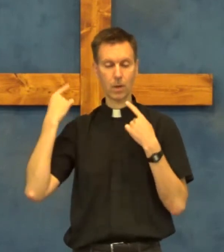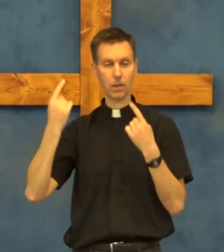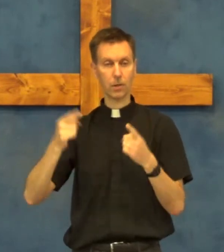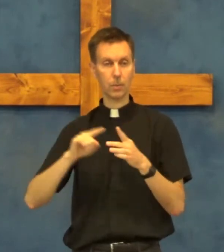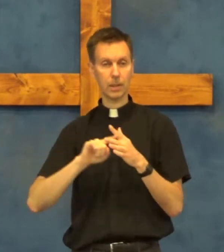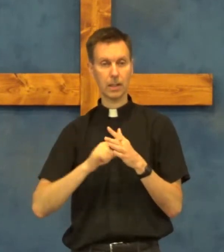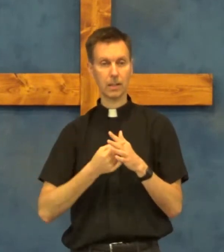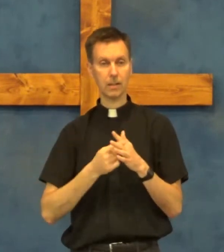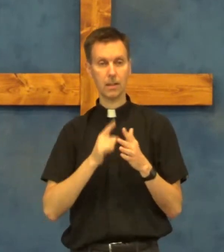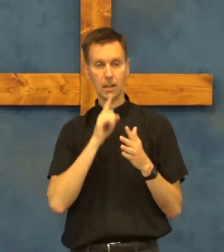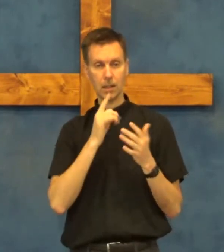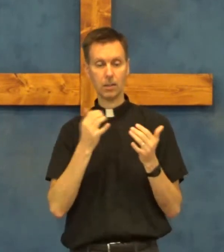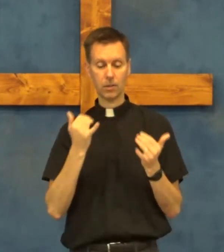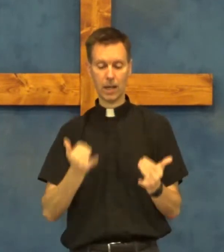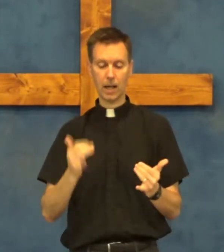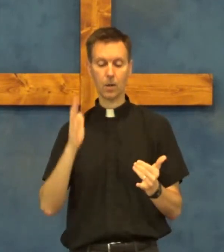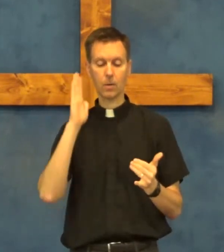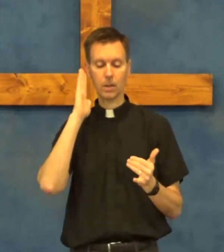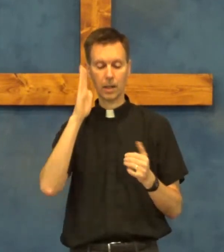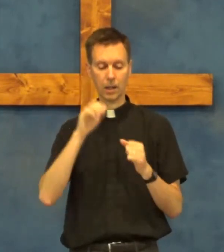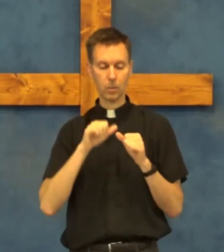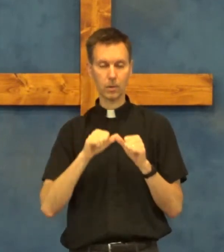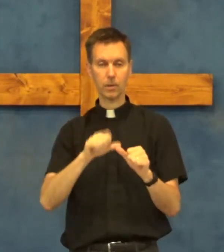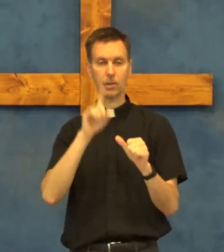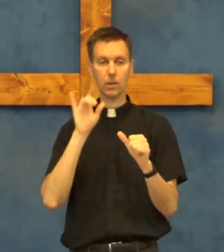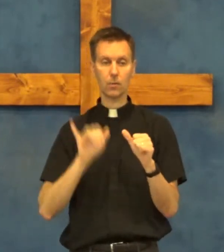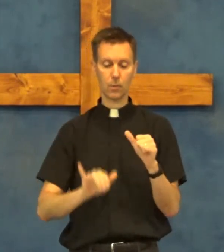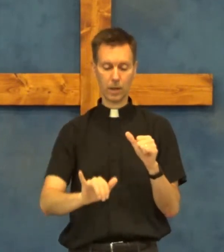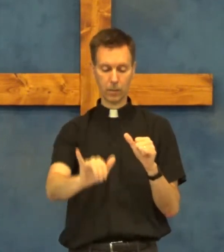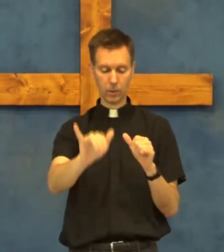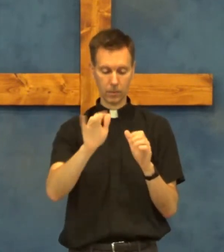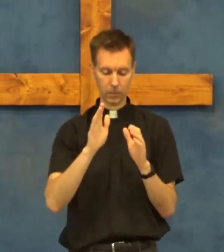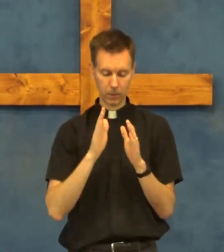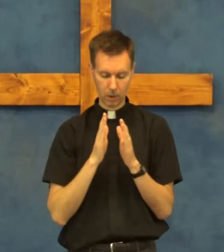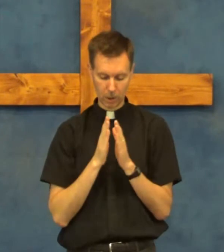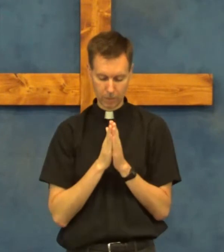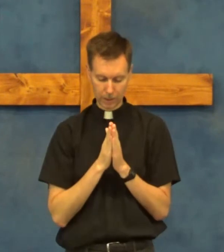was the beginning, is now, and will continue forever. Amen.